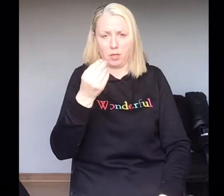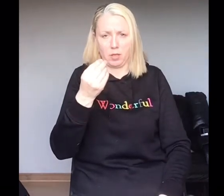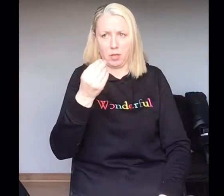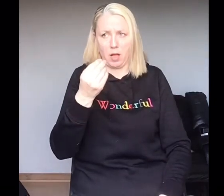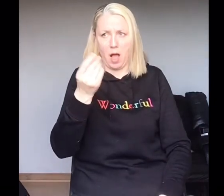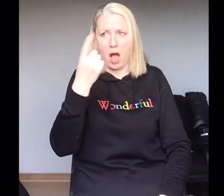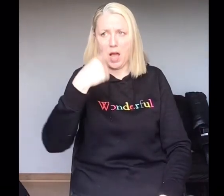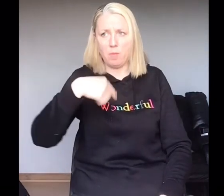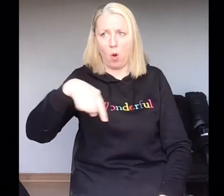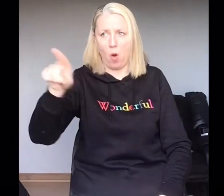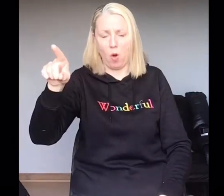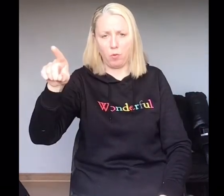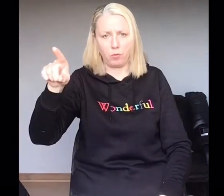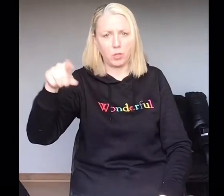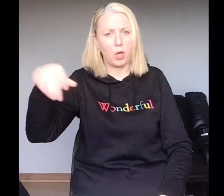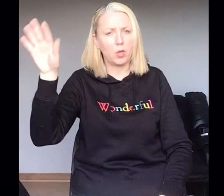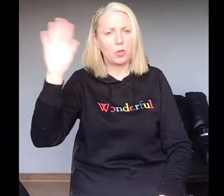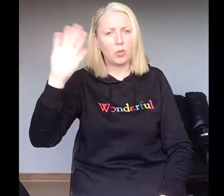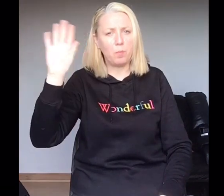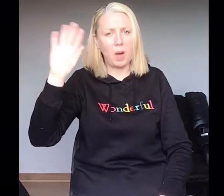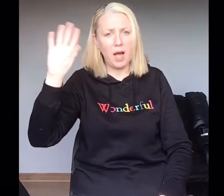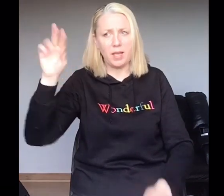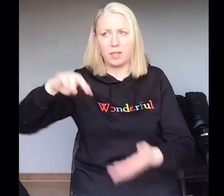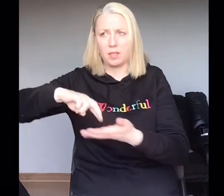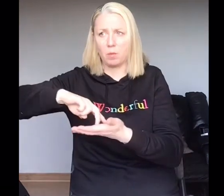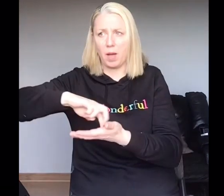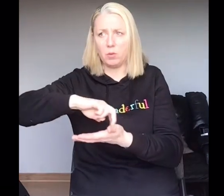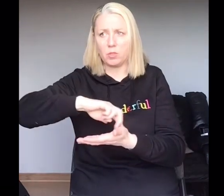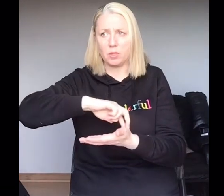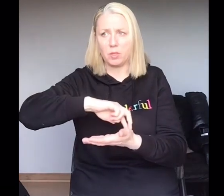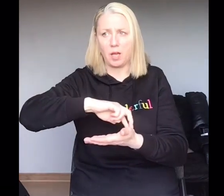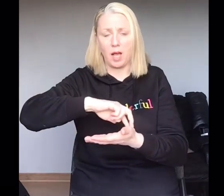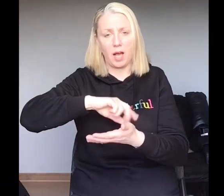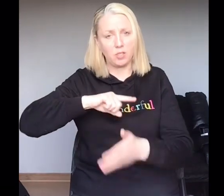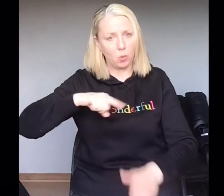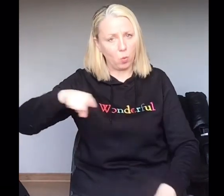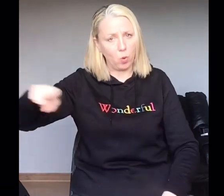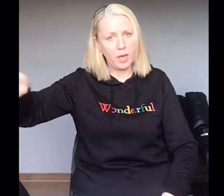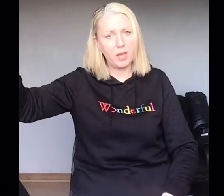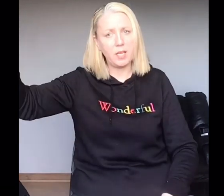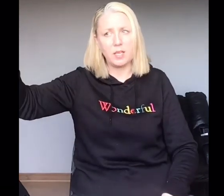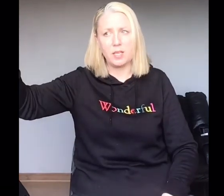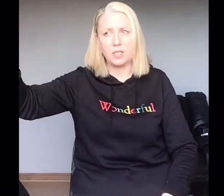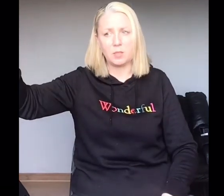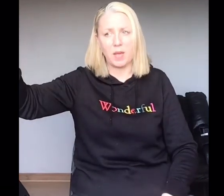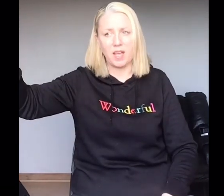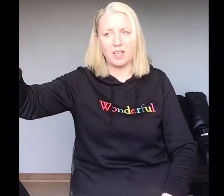I'm off. Goodbye, little mouse, and away he sped.